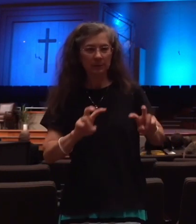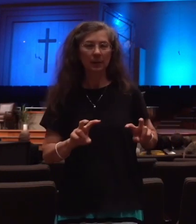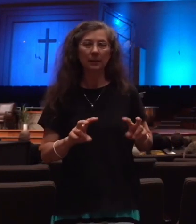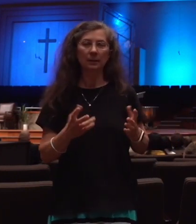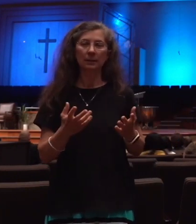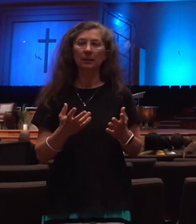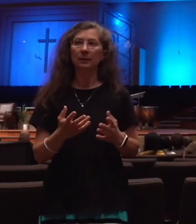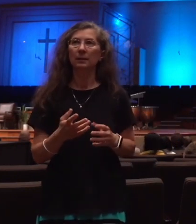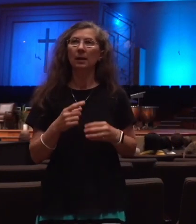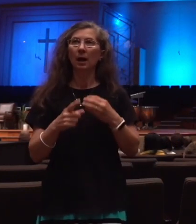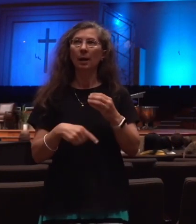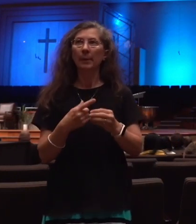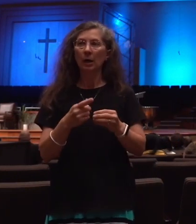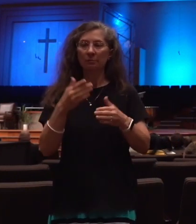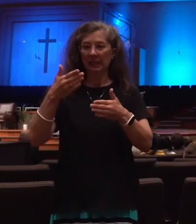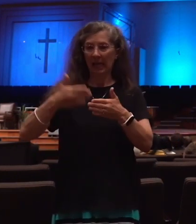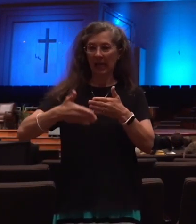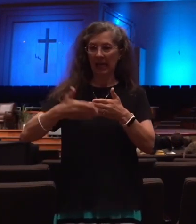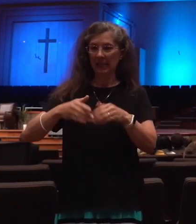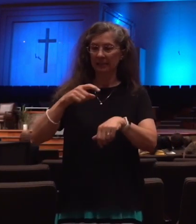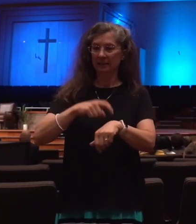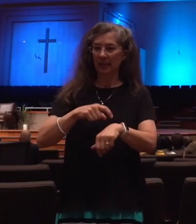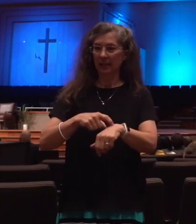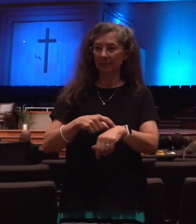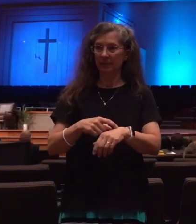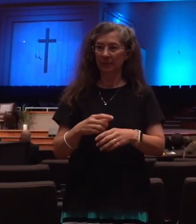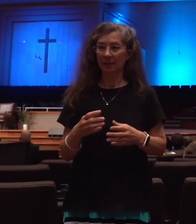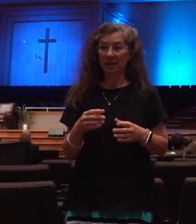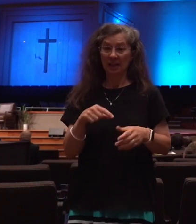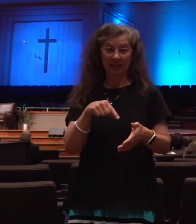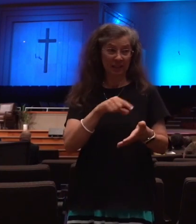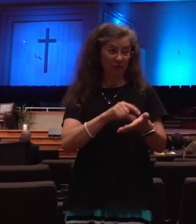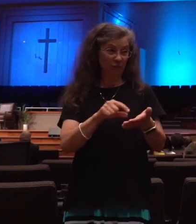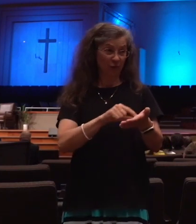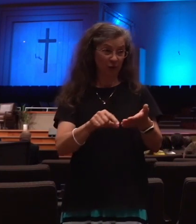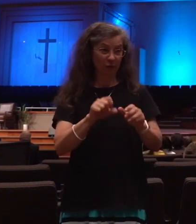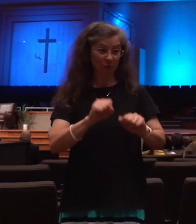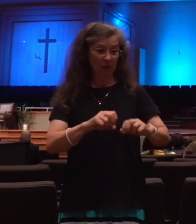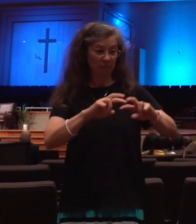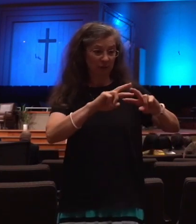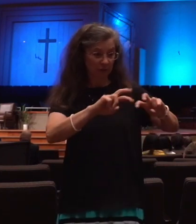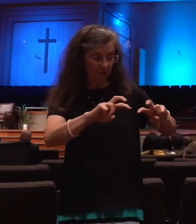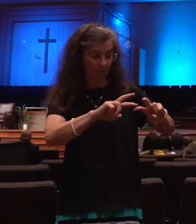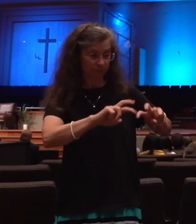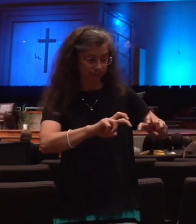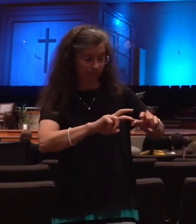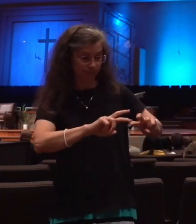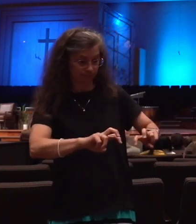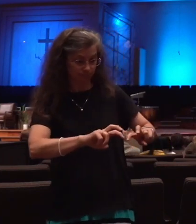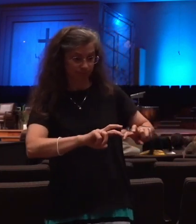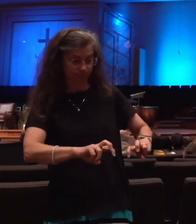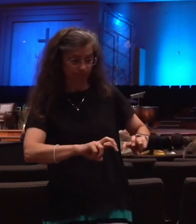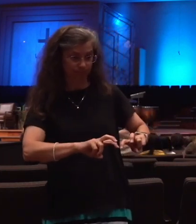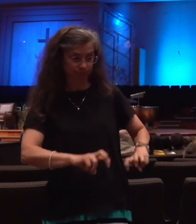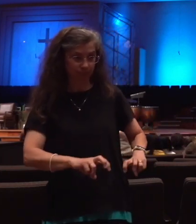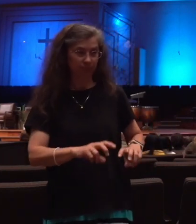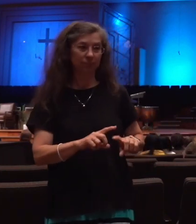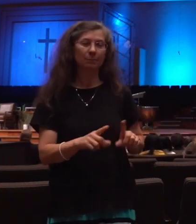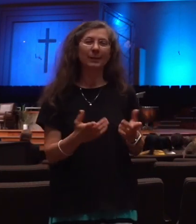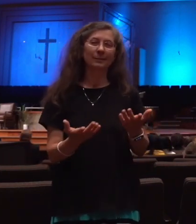because a lot of these passages, you could spend two or three weeks just on one passage of prophecy, so, but